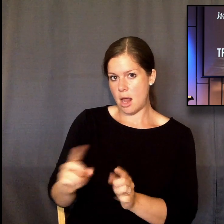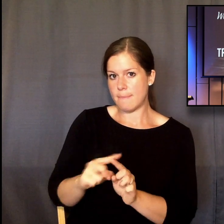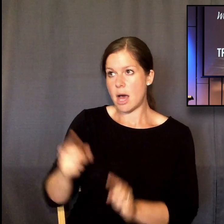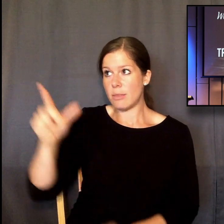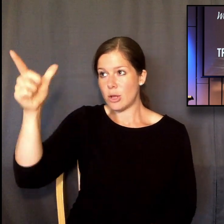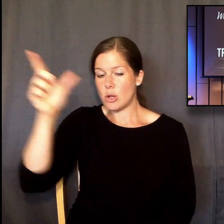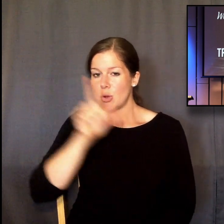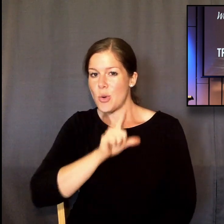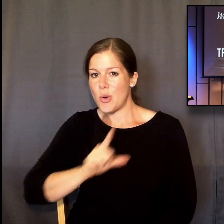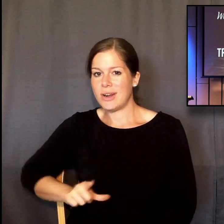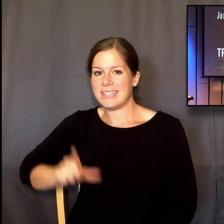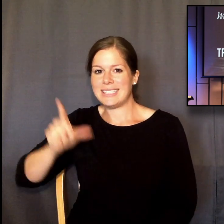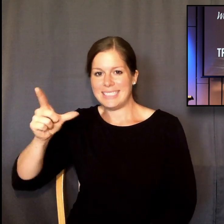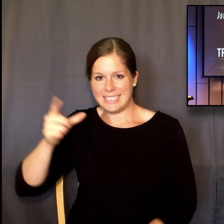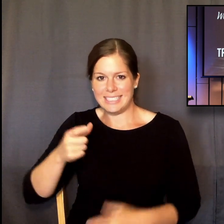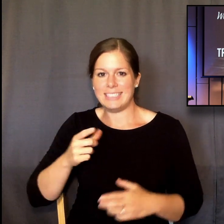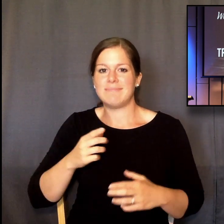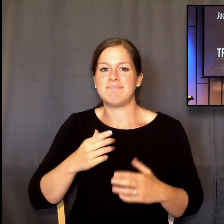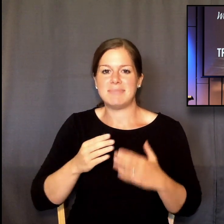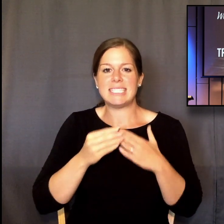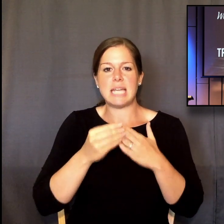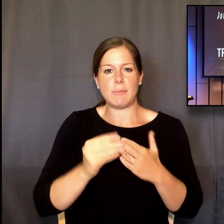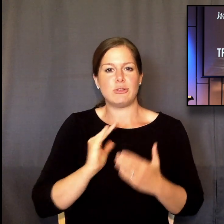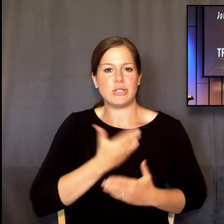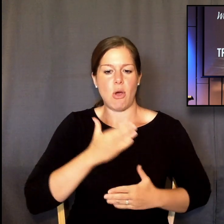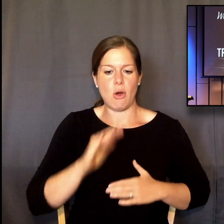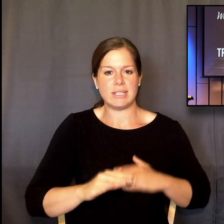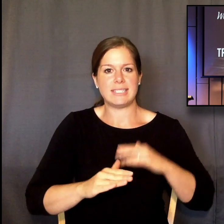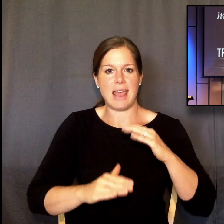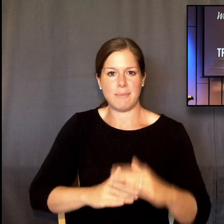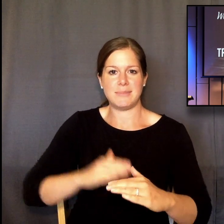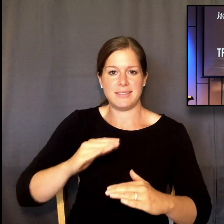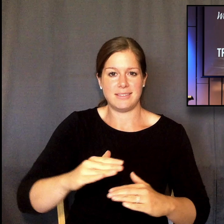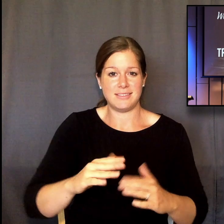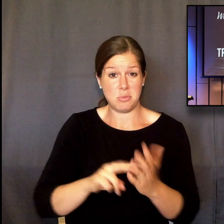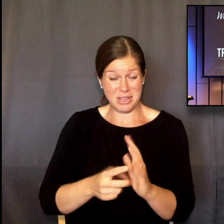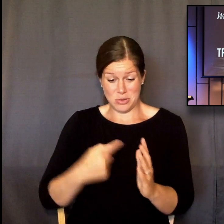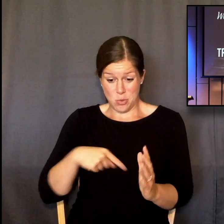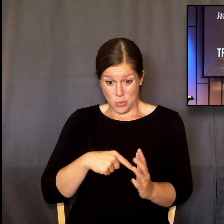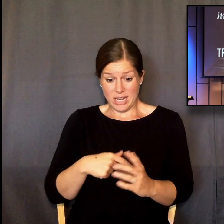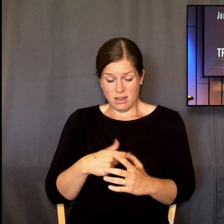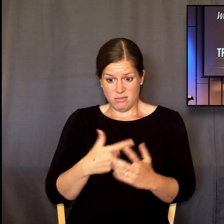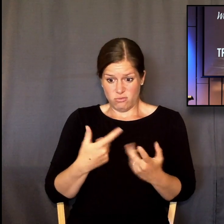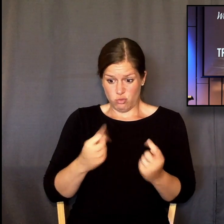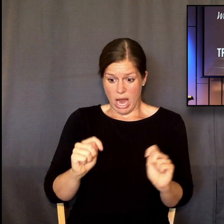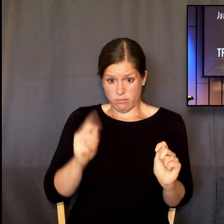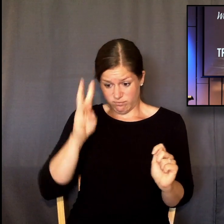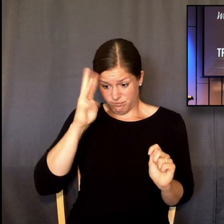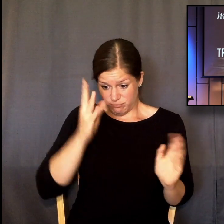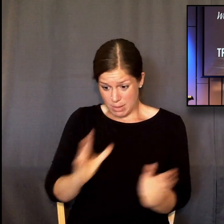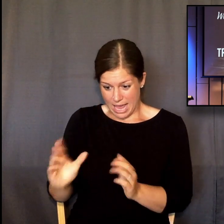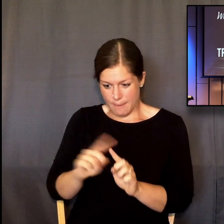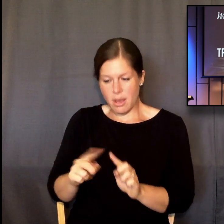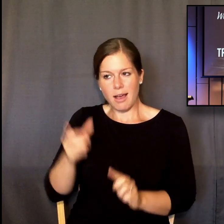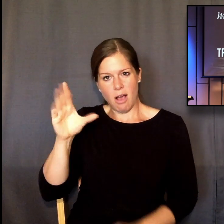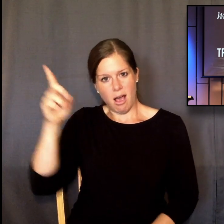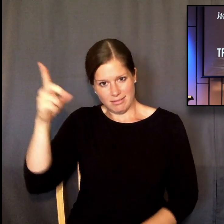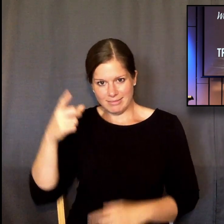we make plans, it's God who determines the plan that we're actually going to follow. Philippians 2